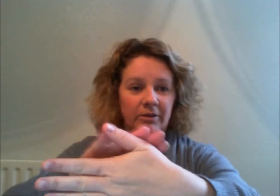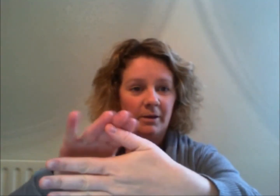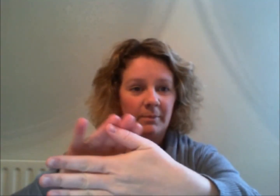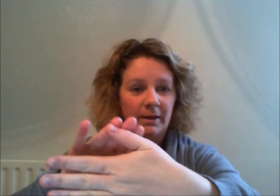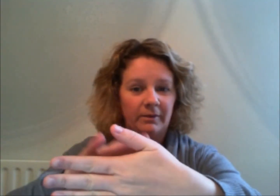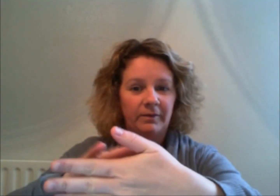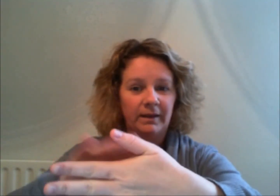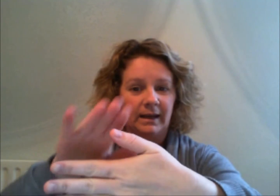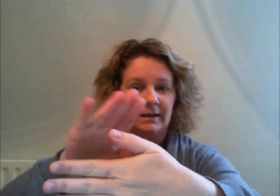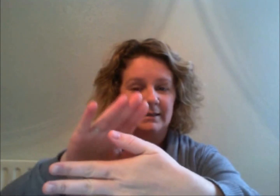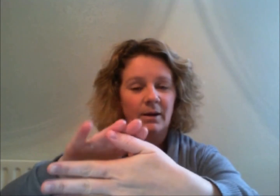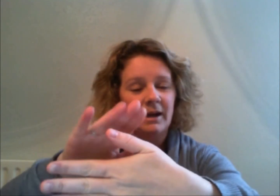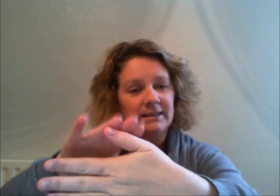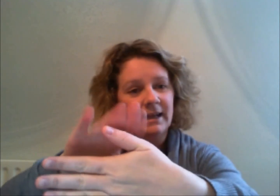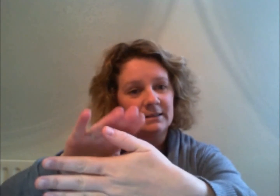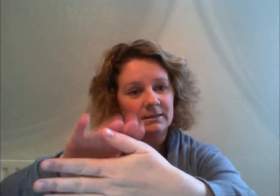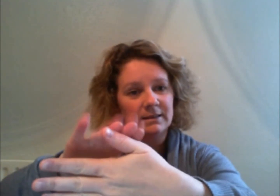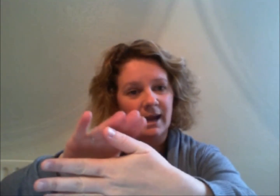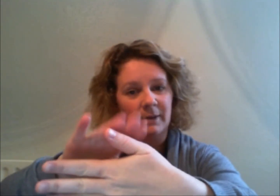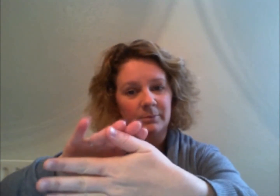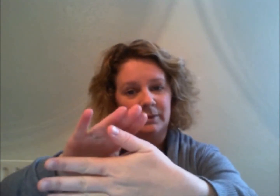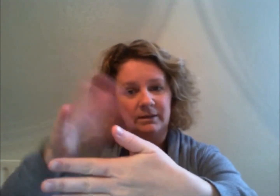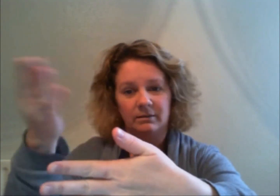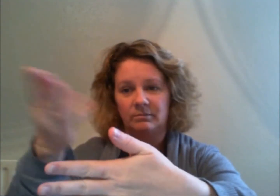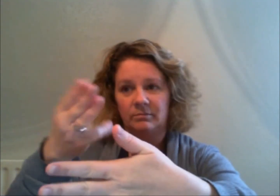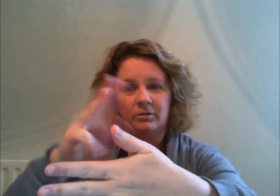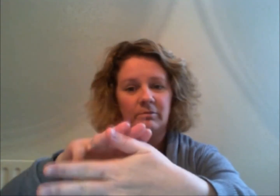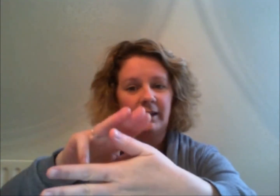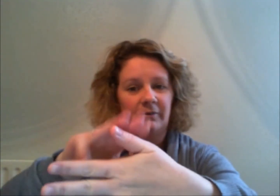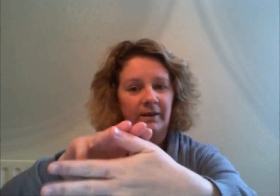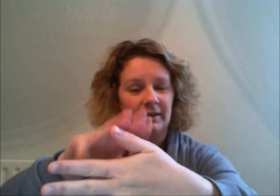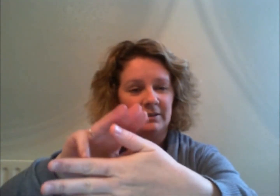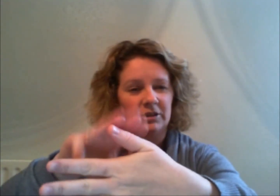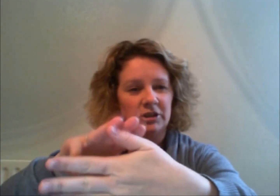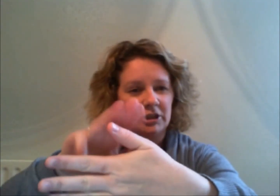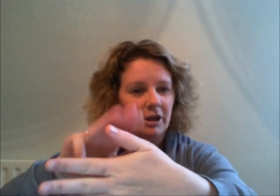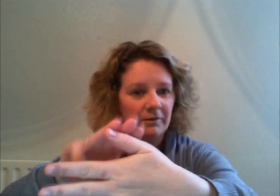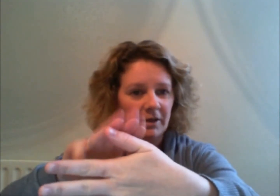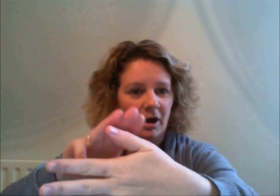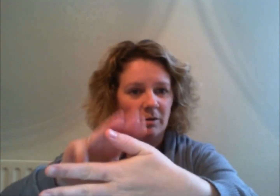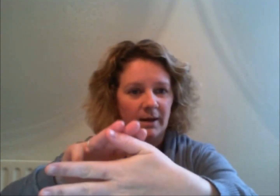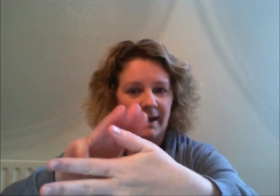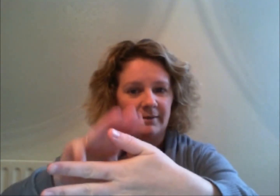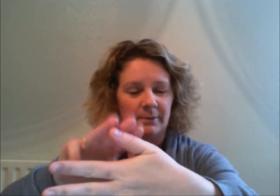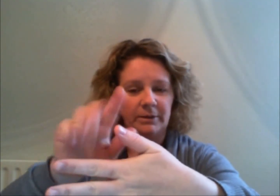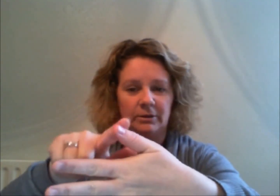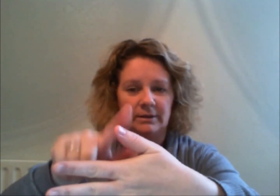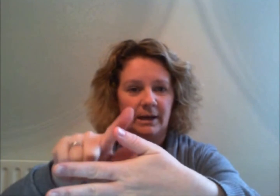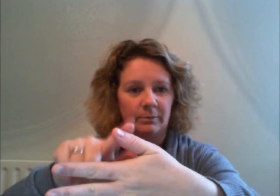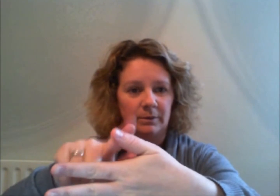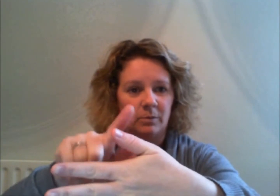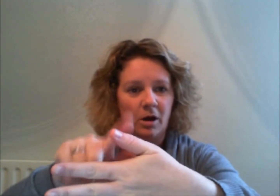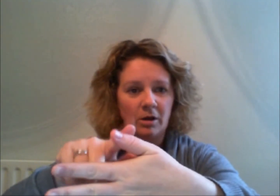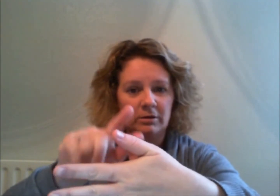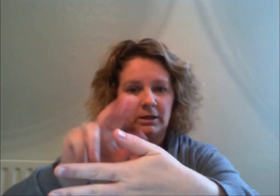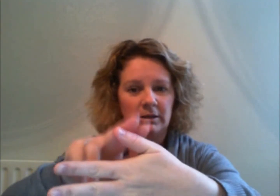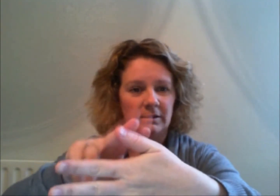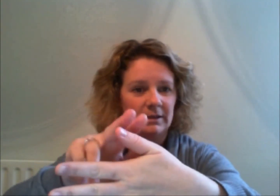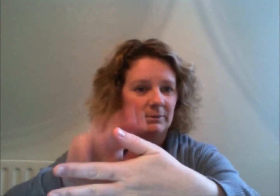thumb and the finger so I tend to tap with three fingers to just cover the whole area but you can tap with one you can tap